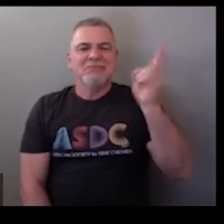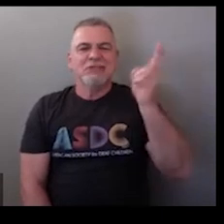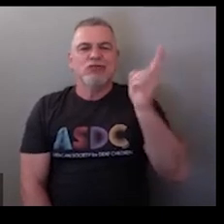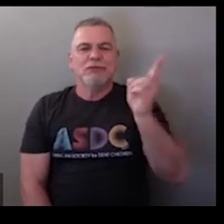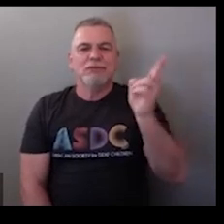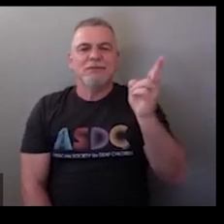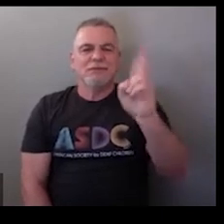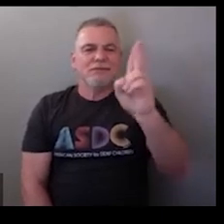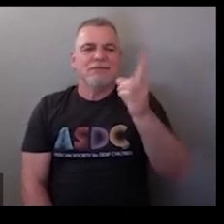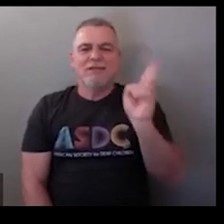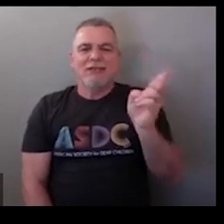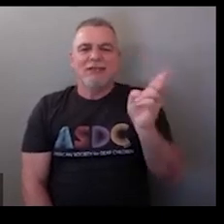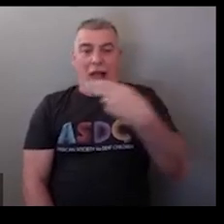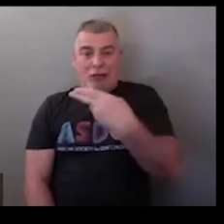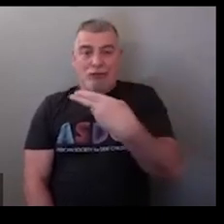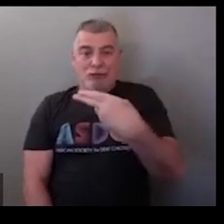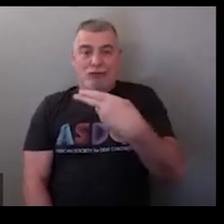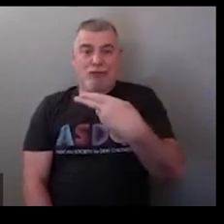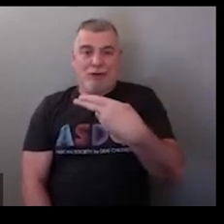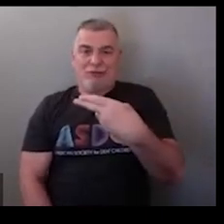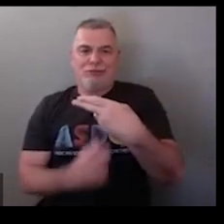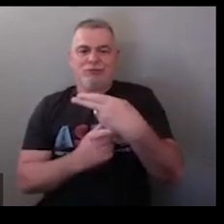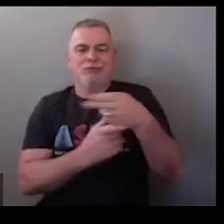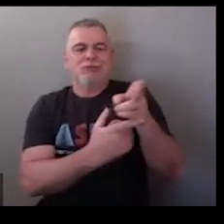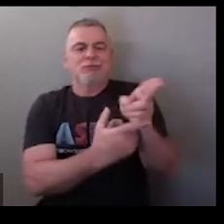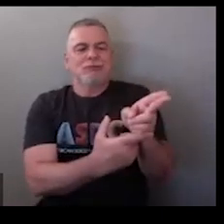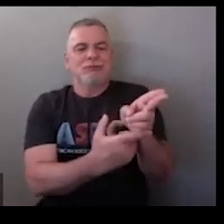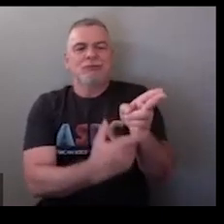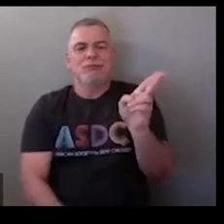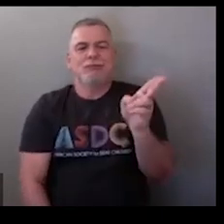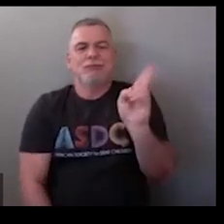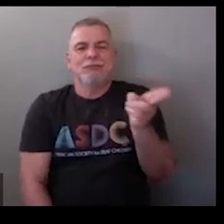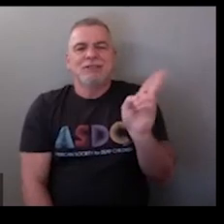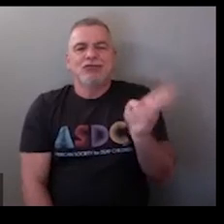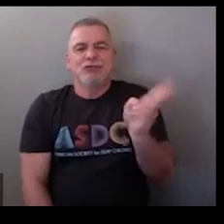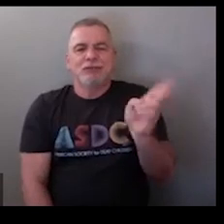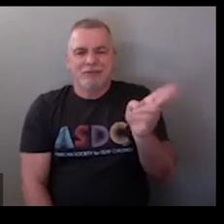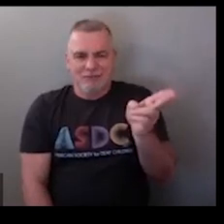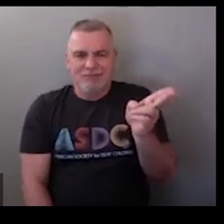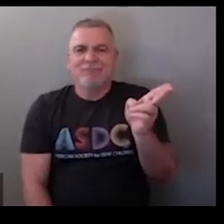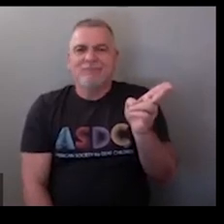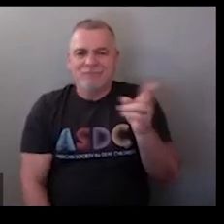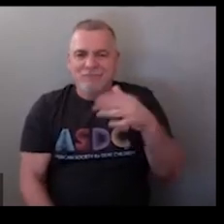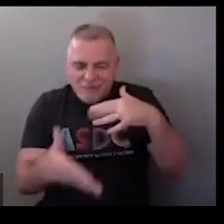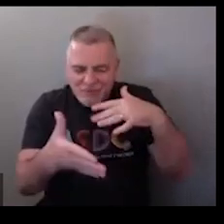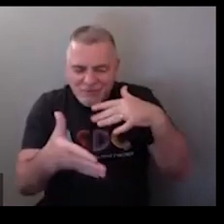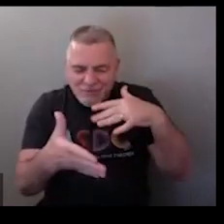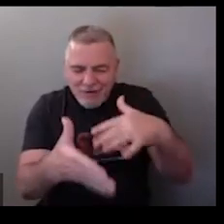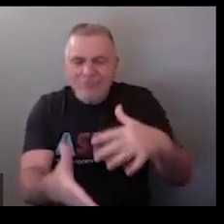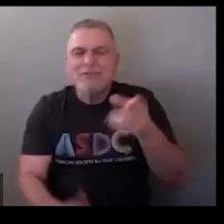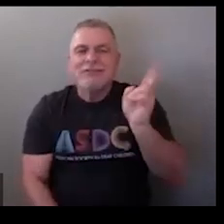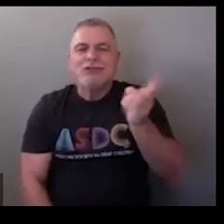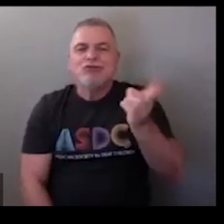history h handshape okay palm orientation to the side and then this is the movement